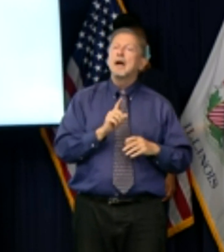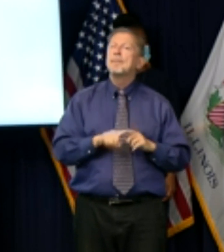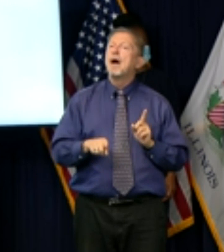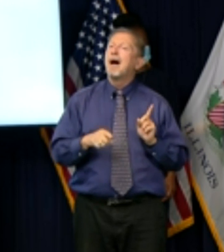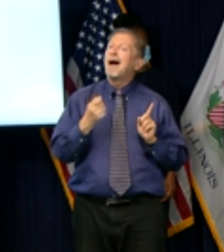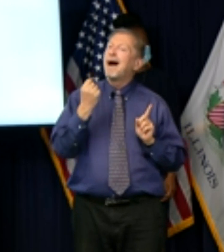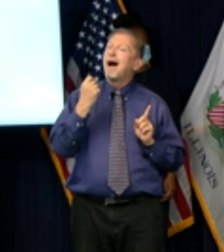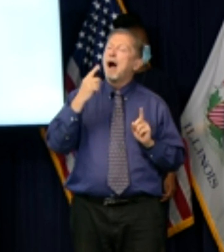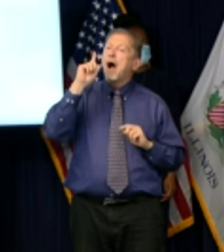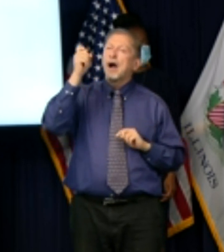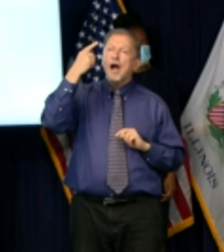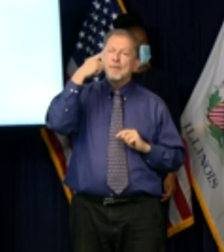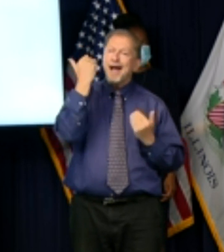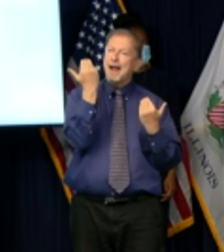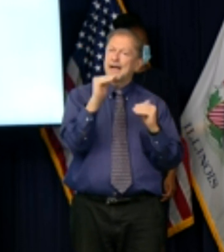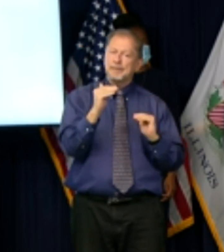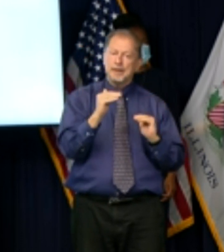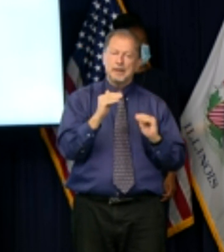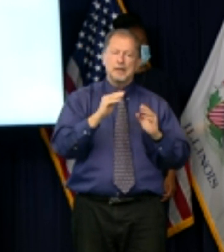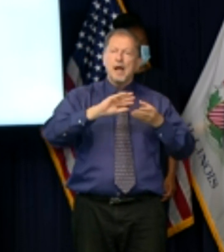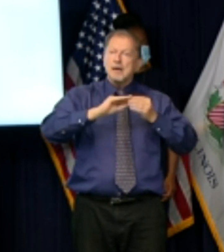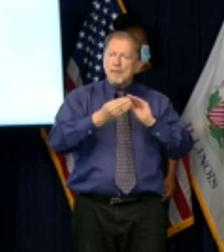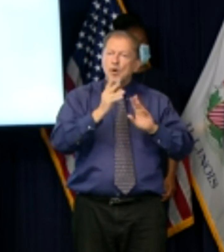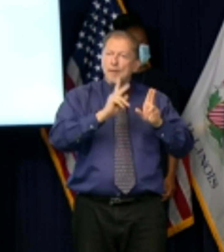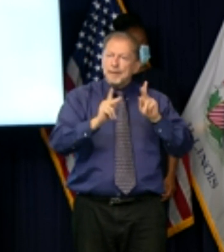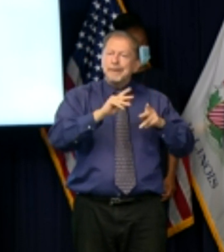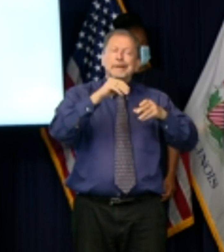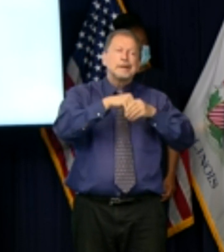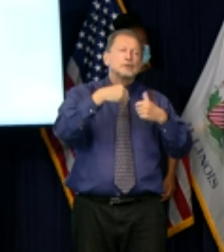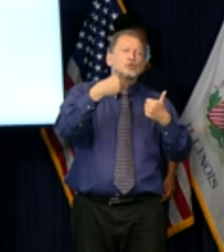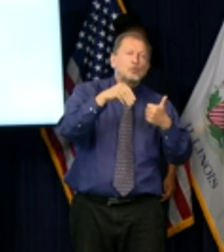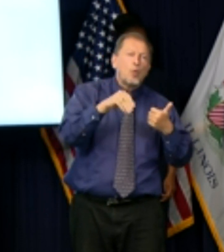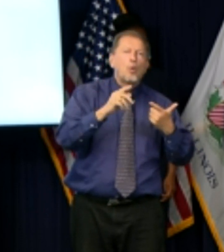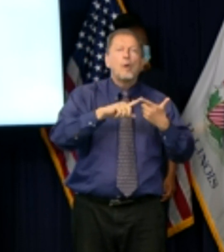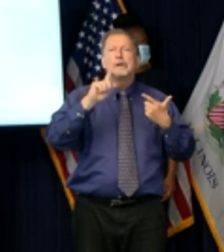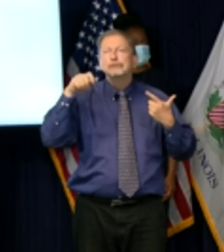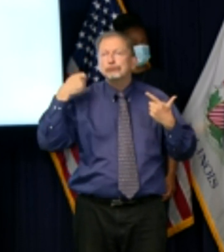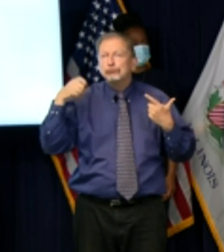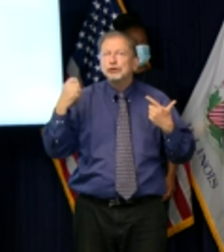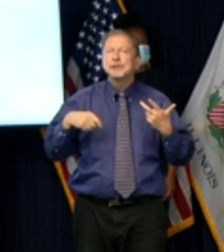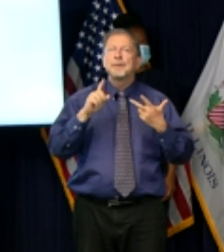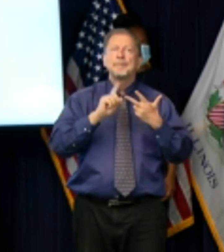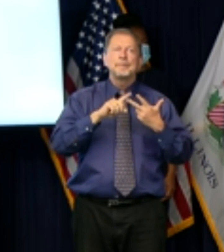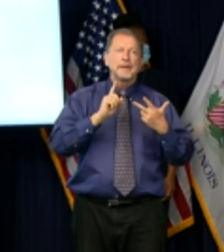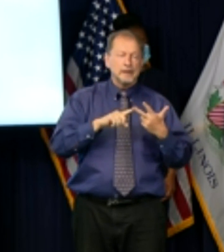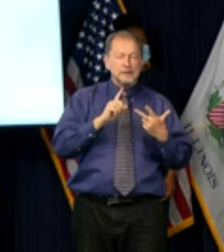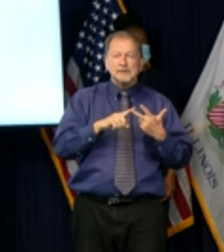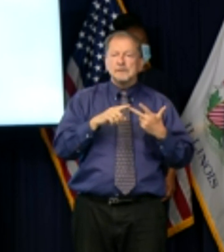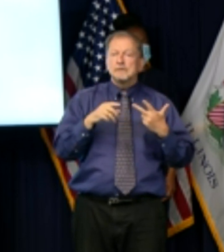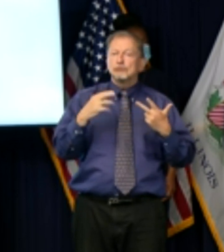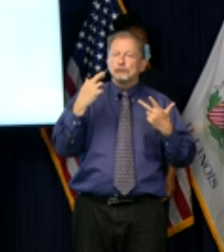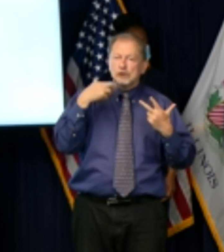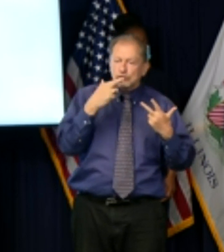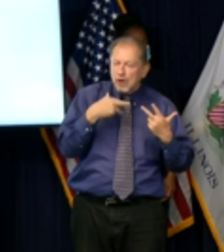behavior by limiting customer capacity in stores gyms closing indoor dining and recommending work from